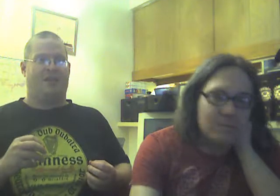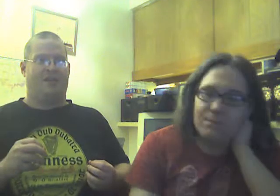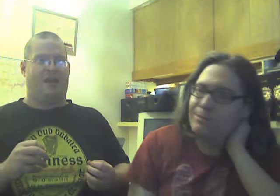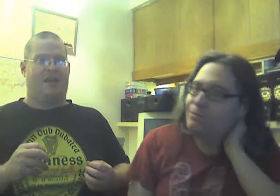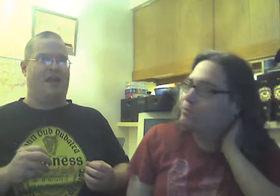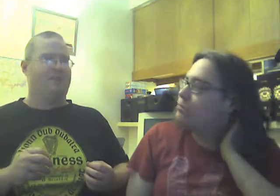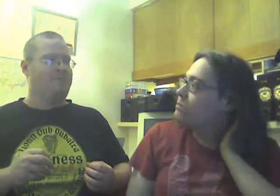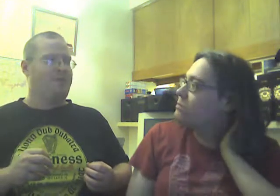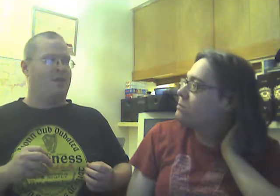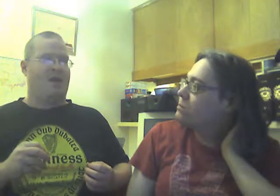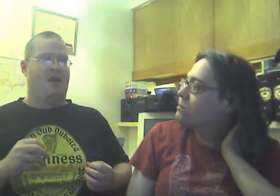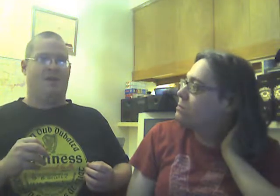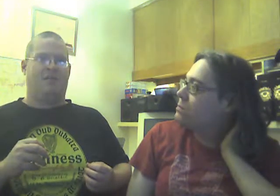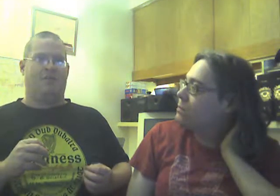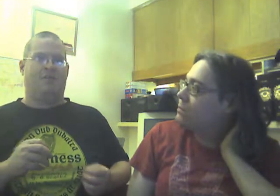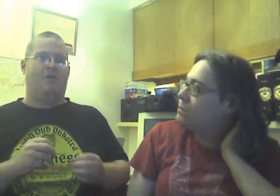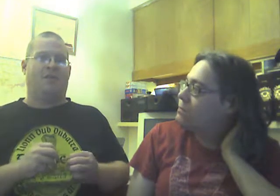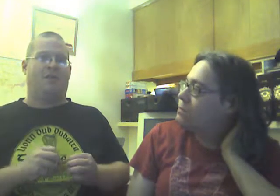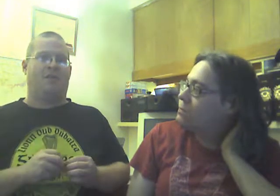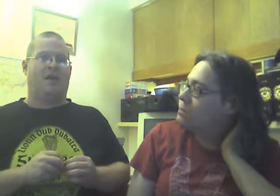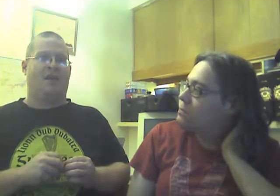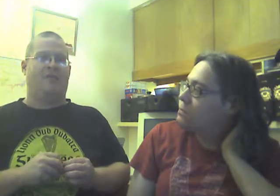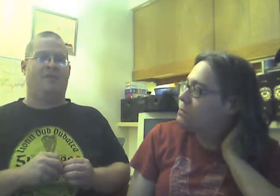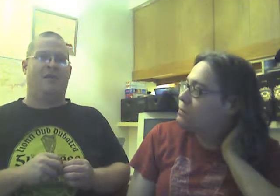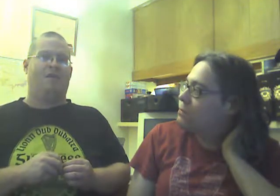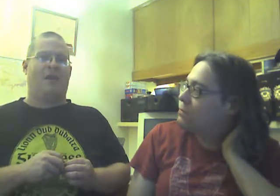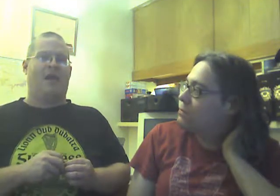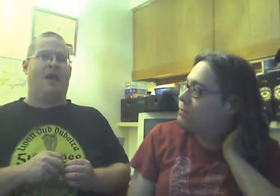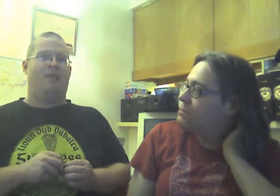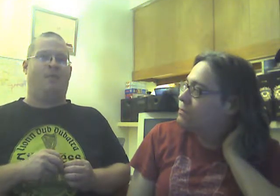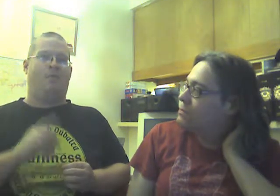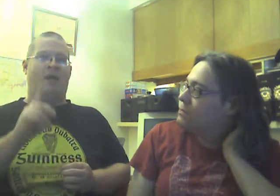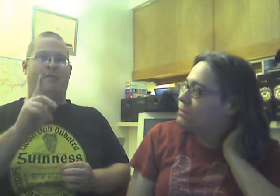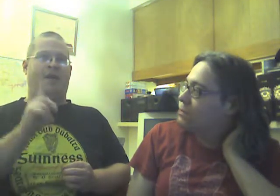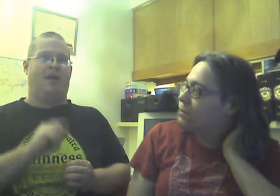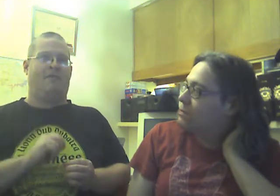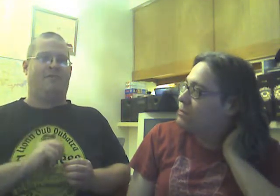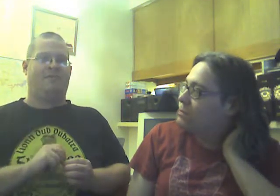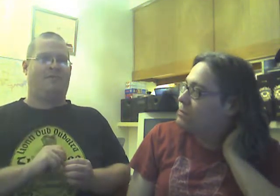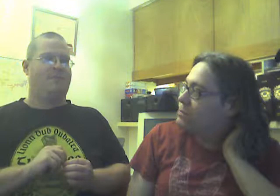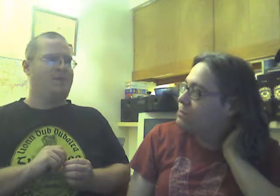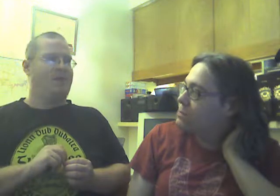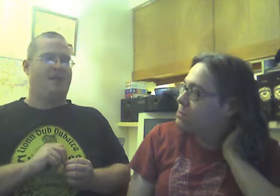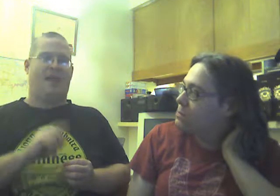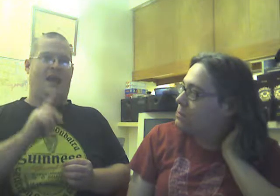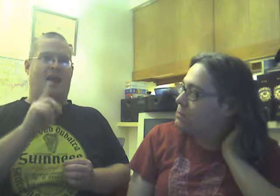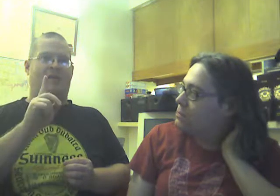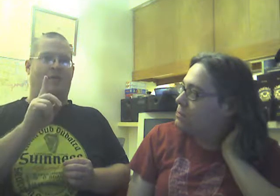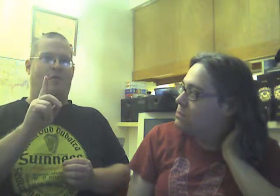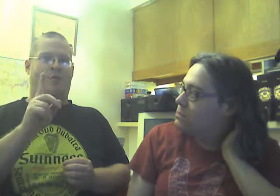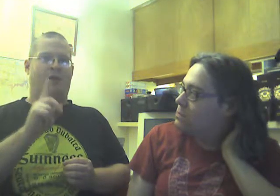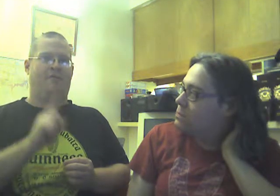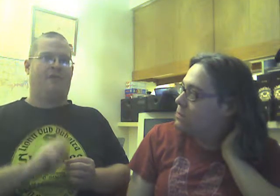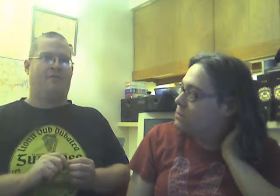on that due to a little thing of we had one video that had one view,